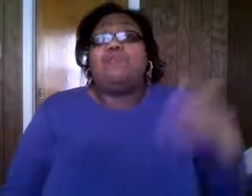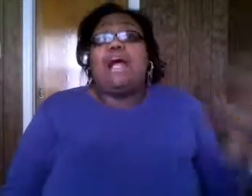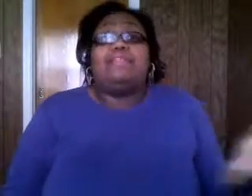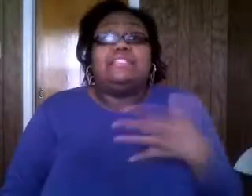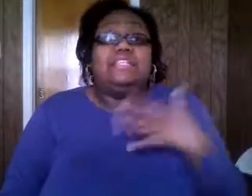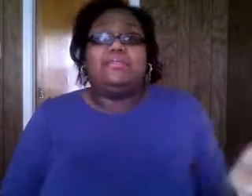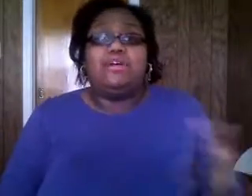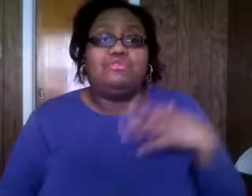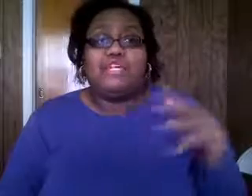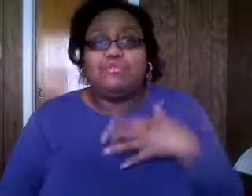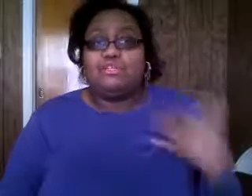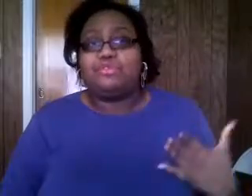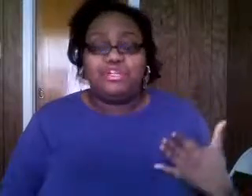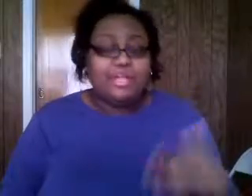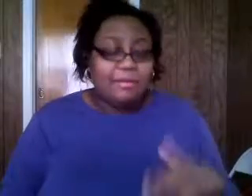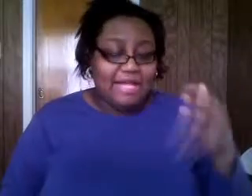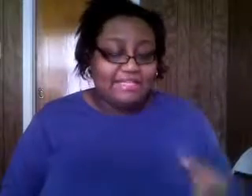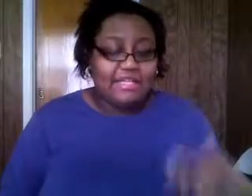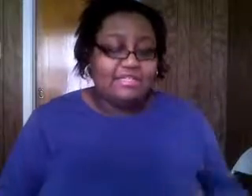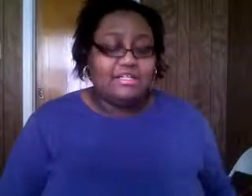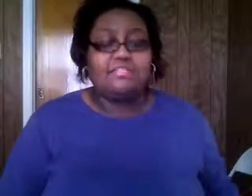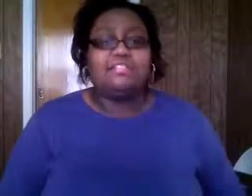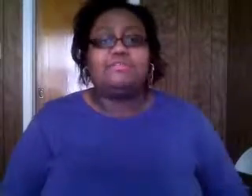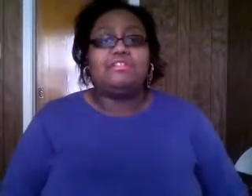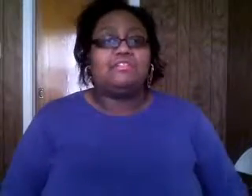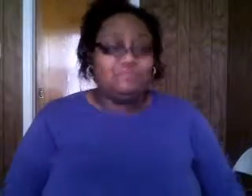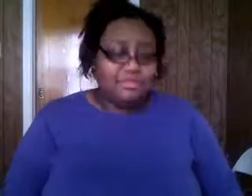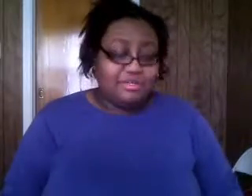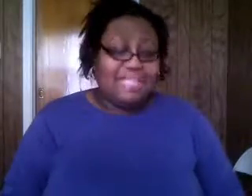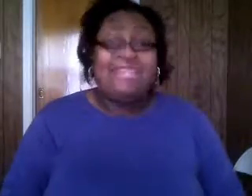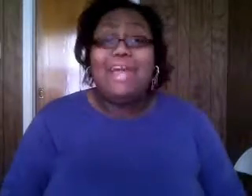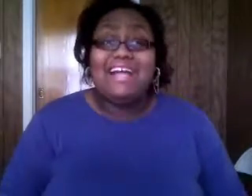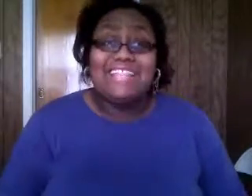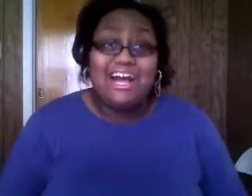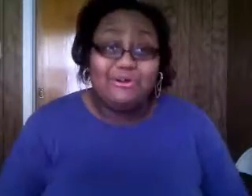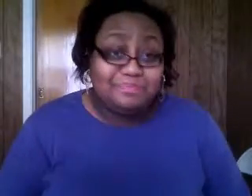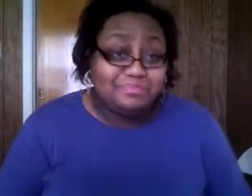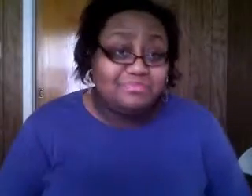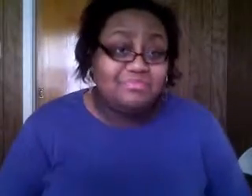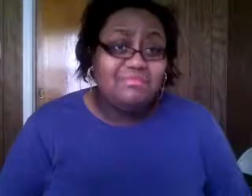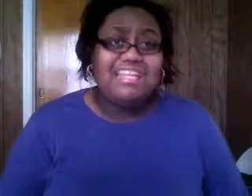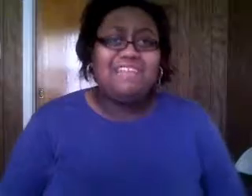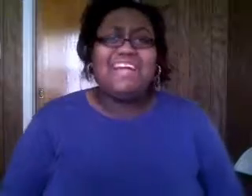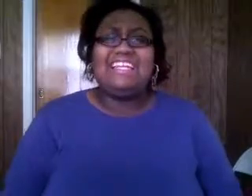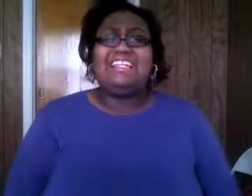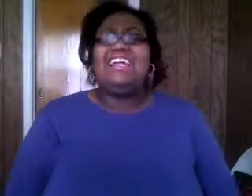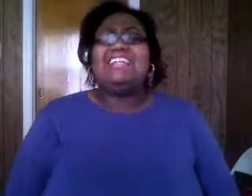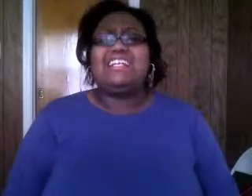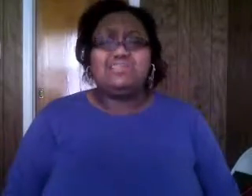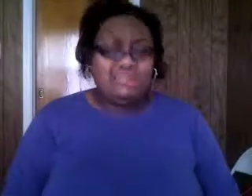part i haven't seen anybody who's like being crooked but i think eddie johnson is doing pretty well now he passed out he fainted not too long